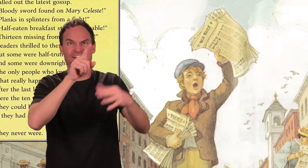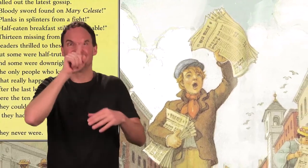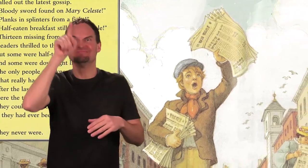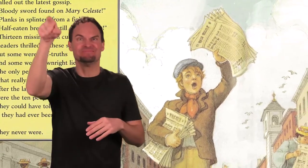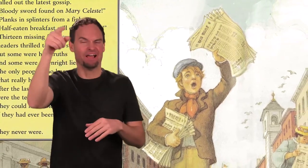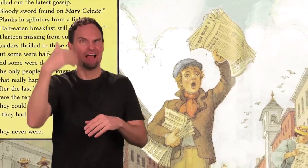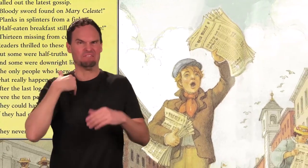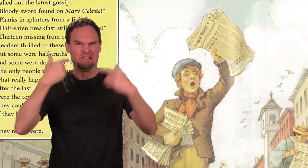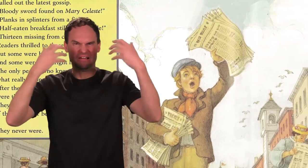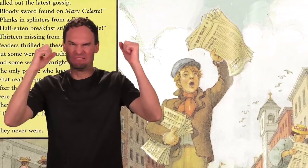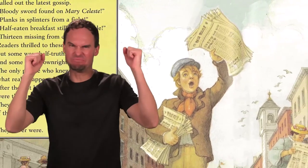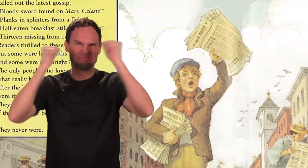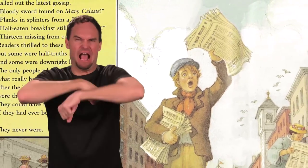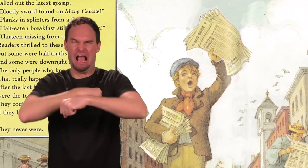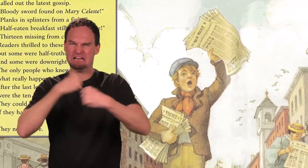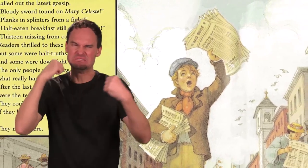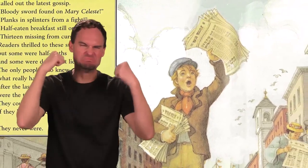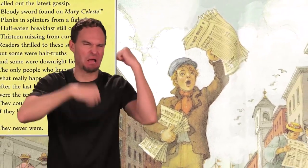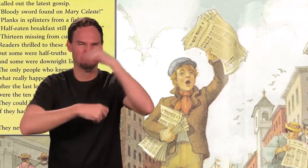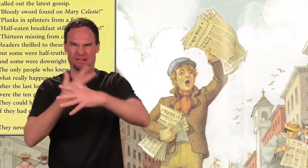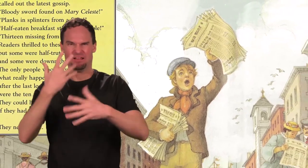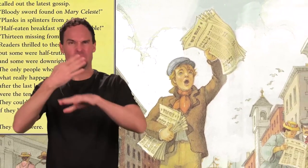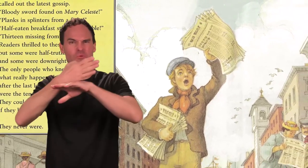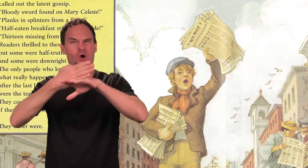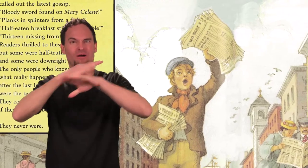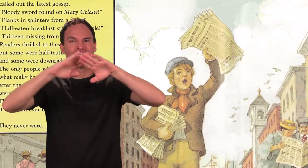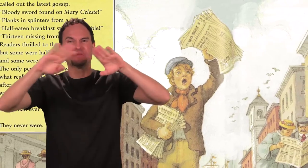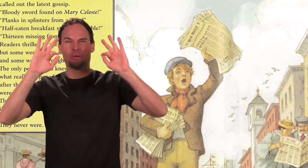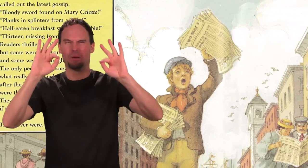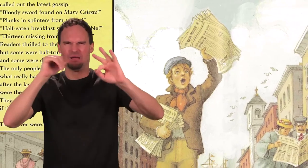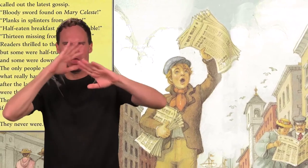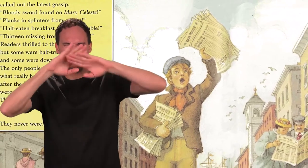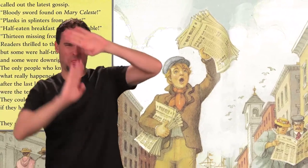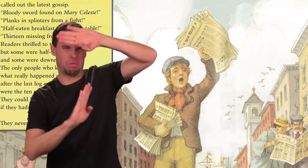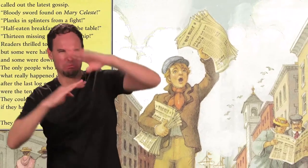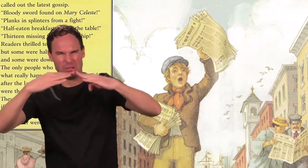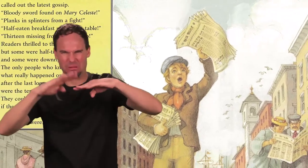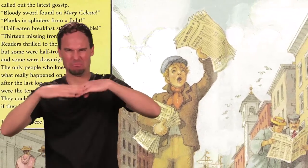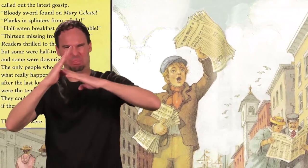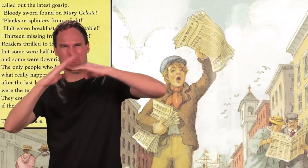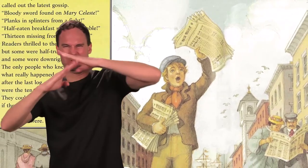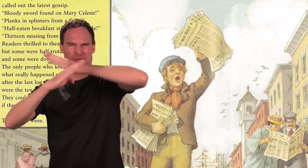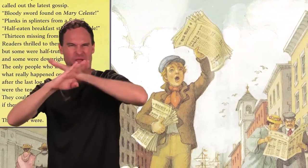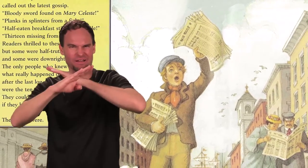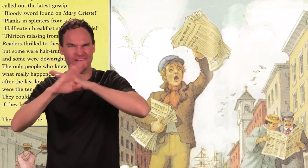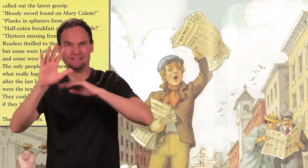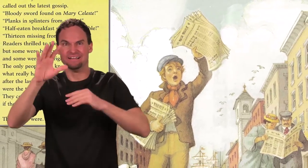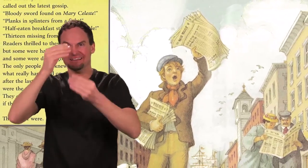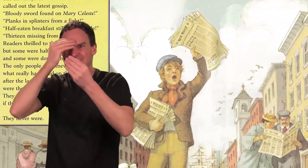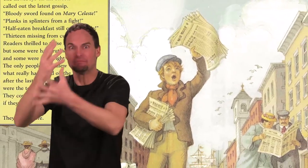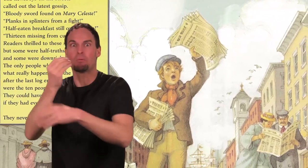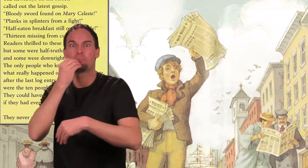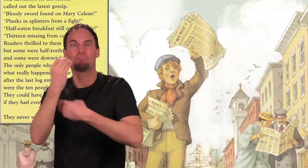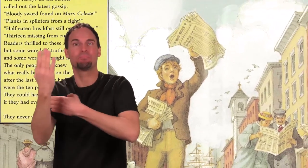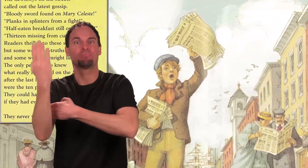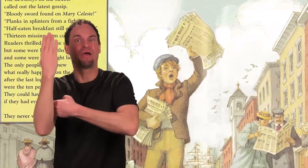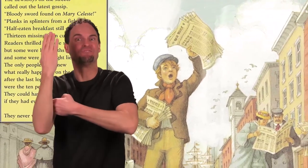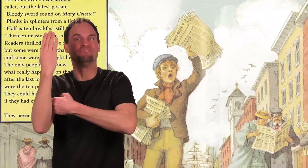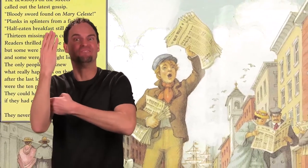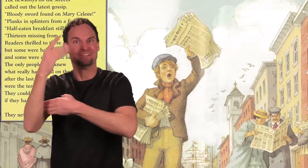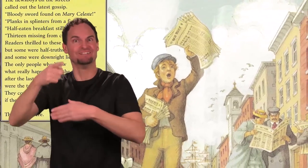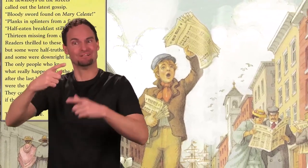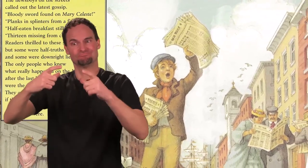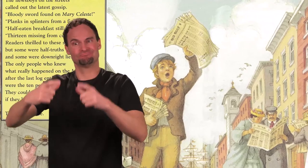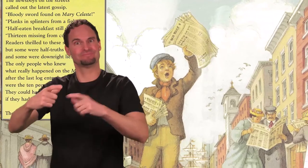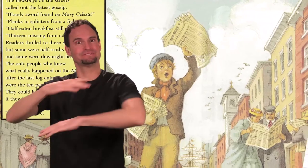fight. Half-eaten breakfast still on the table. Thirteen missing from cursed ship. Readers thrilled to these